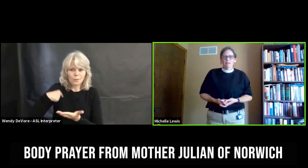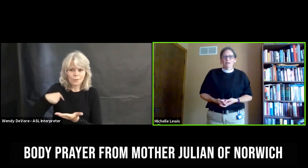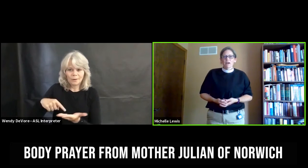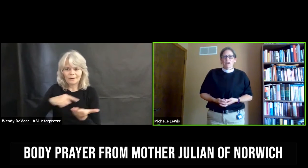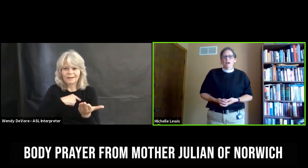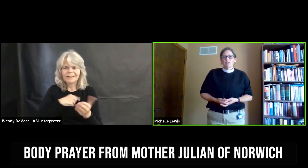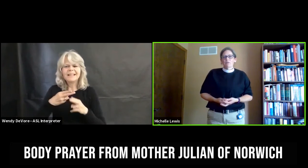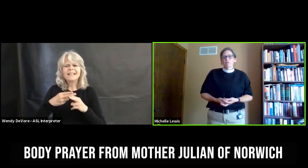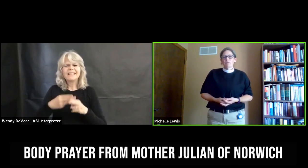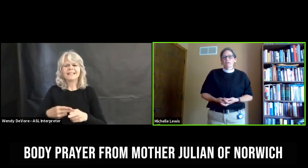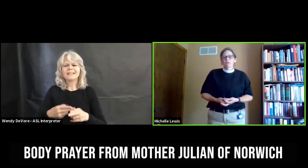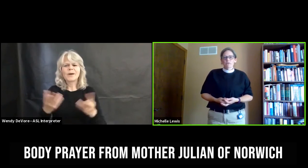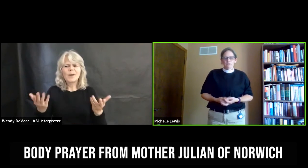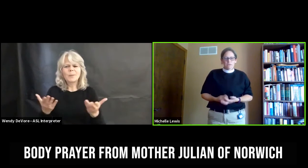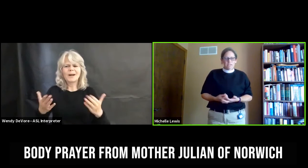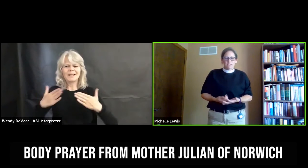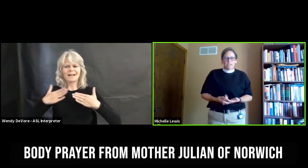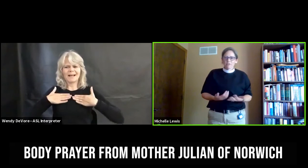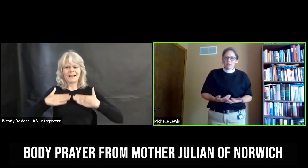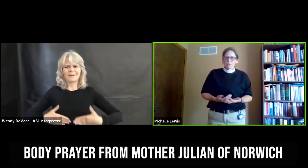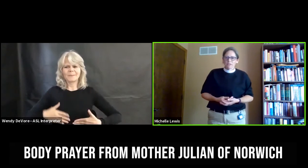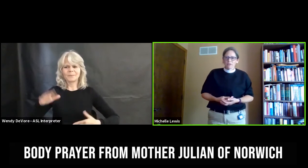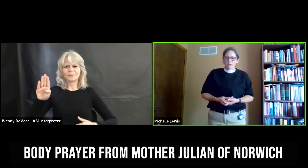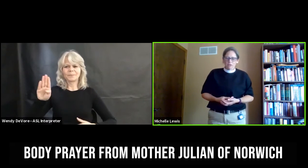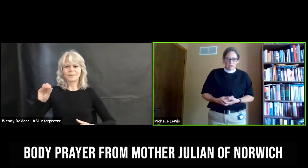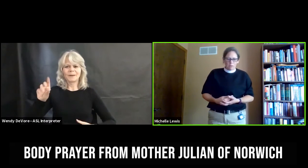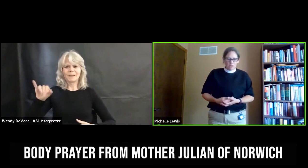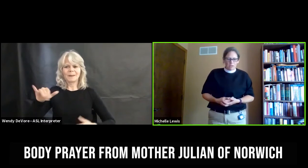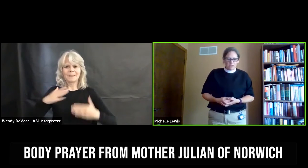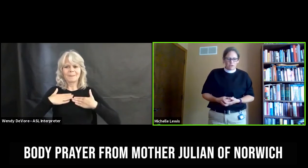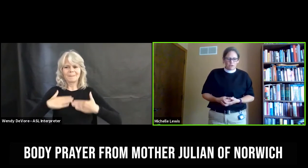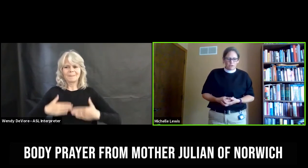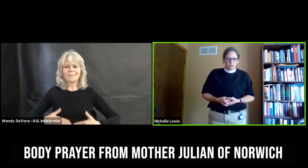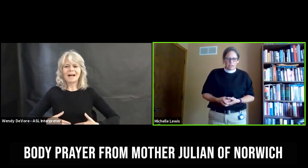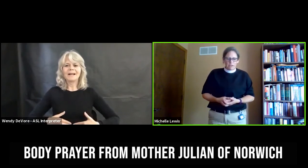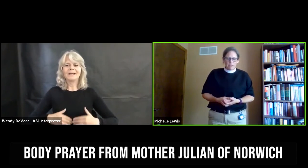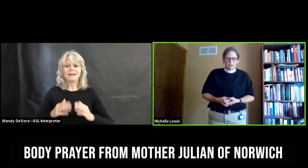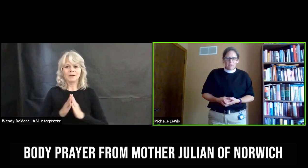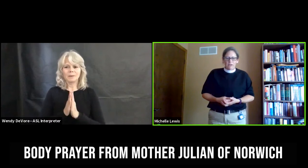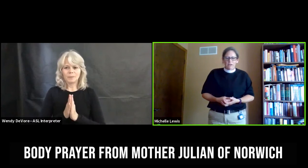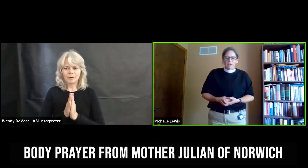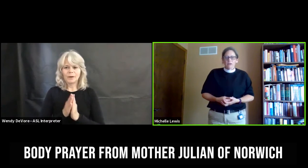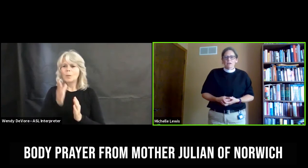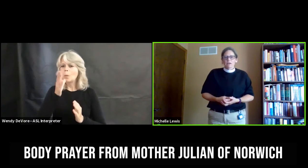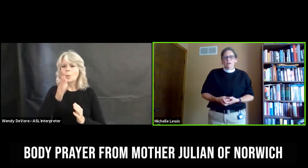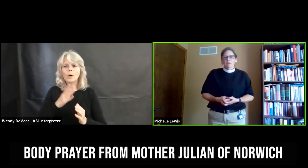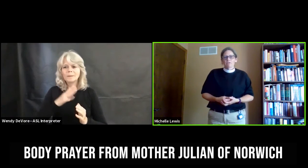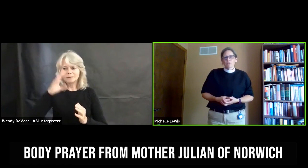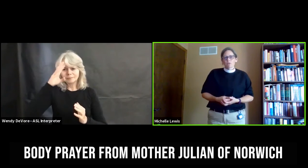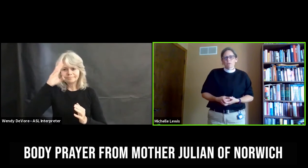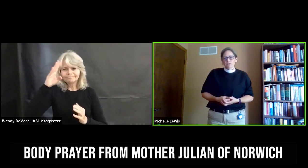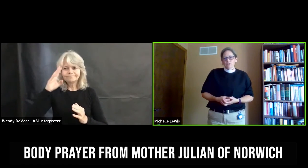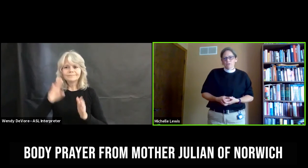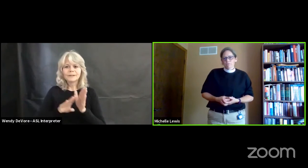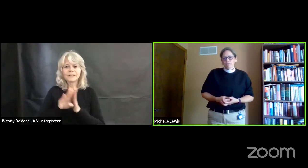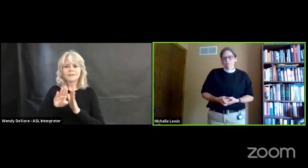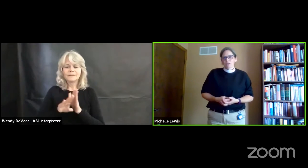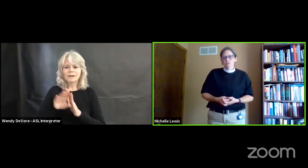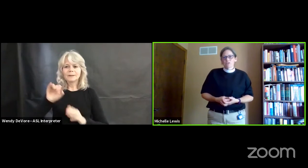and the woman who developed it her name is Julian of Norwich and she